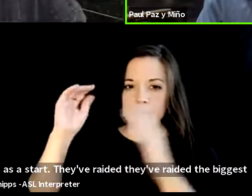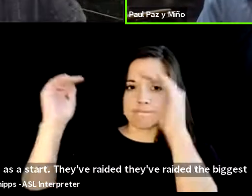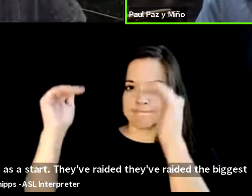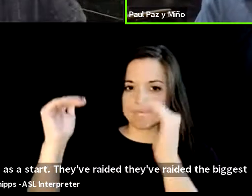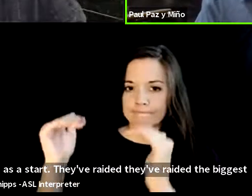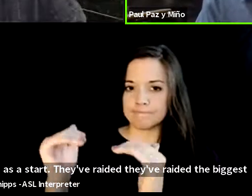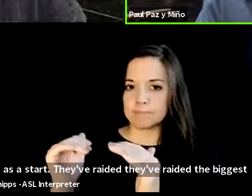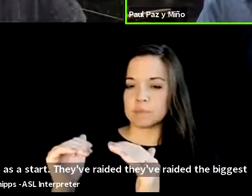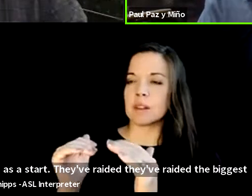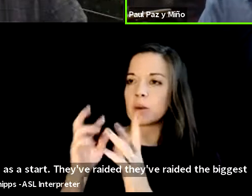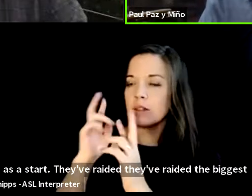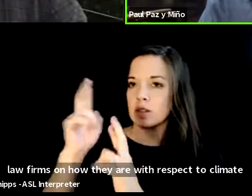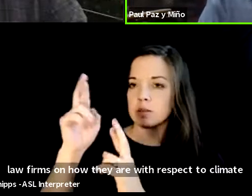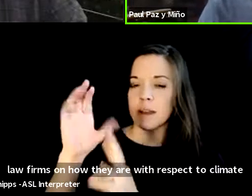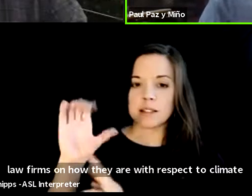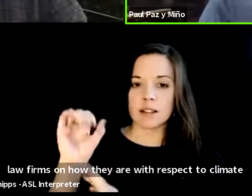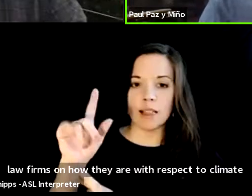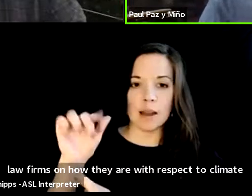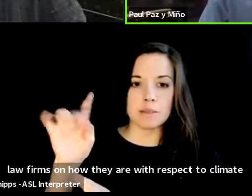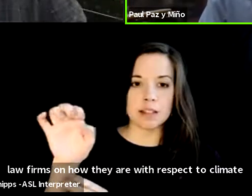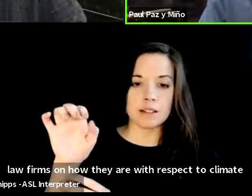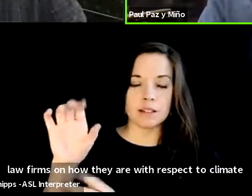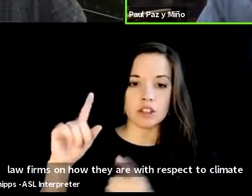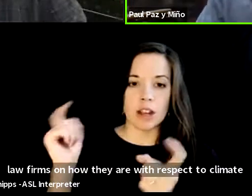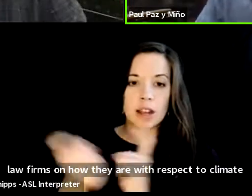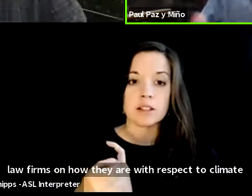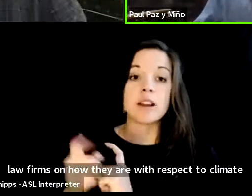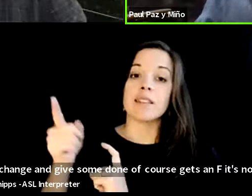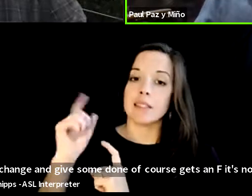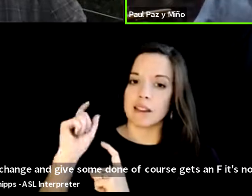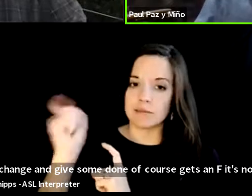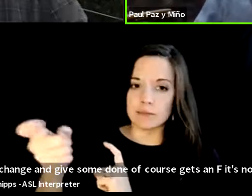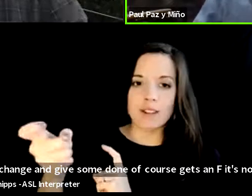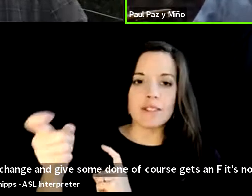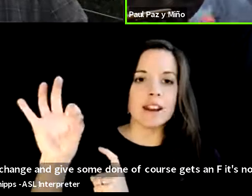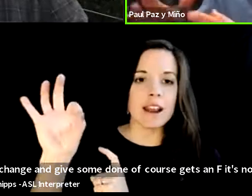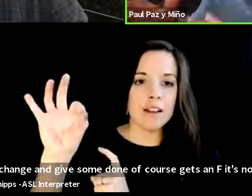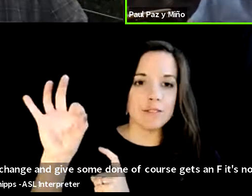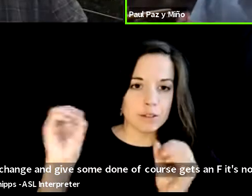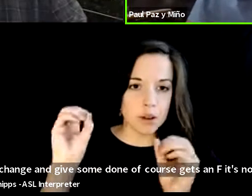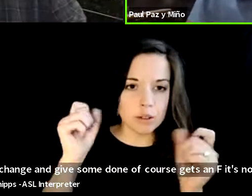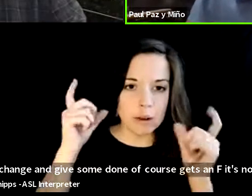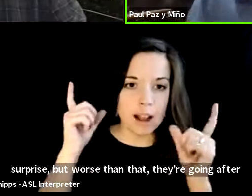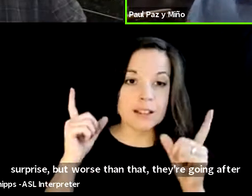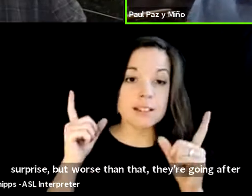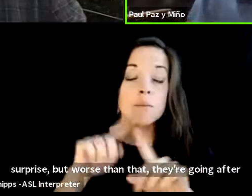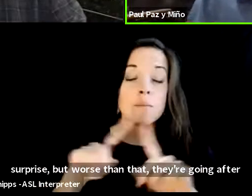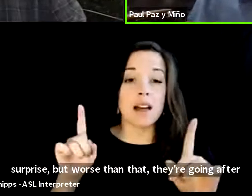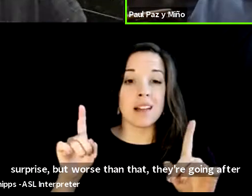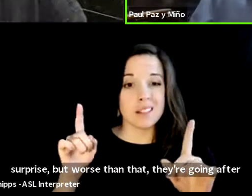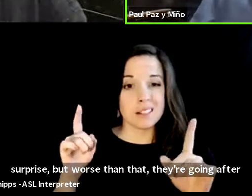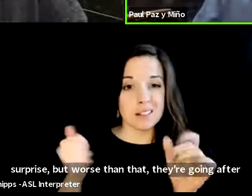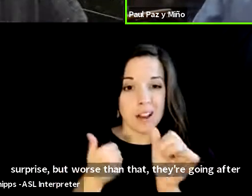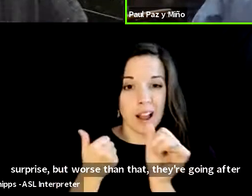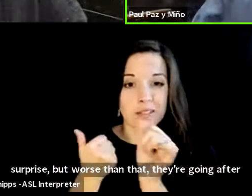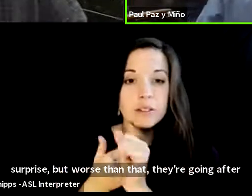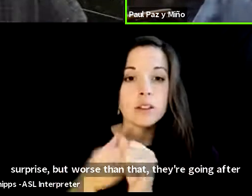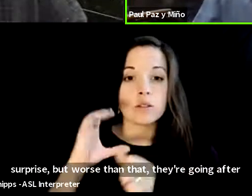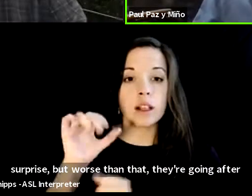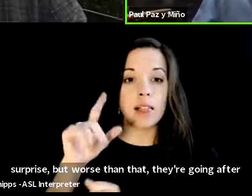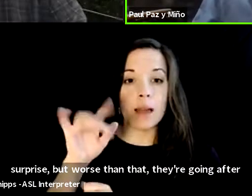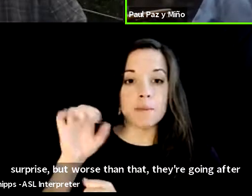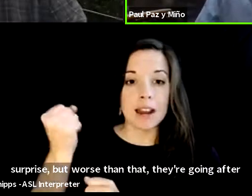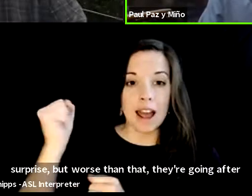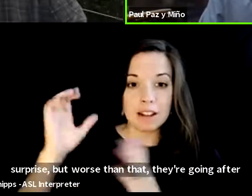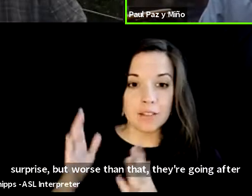change and gibson dunn of course gets an f it's no surprise but worse than that they're going after those climate activists so they